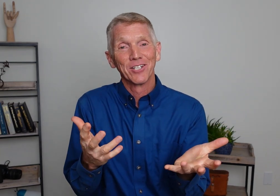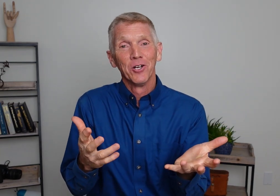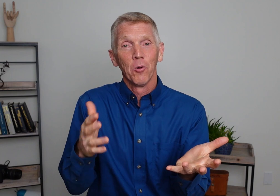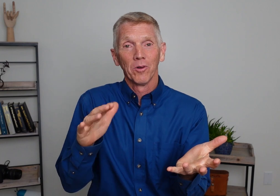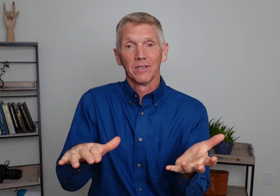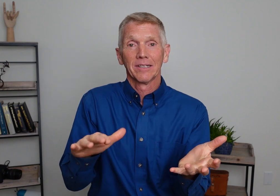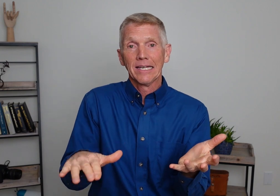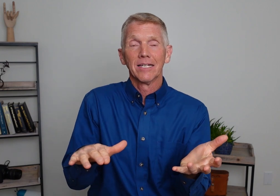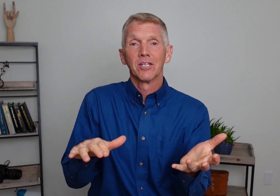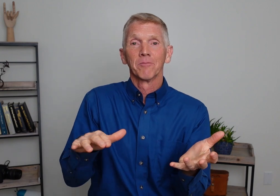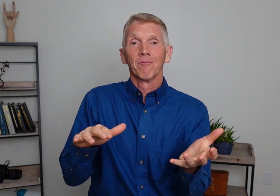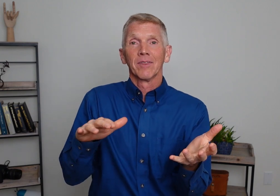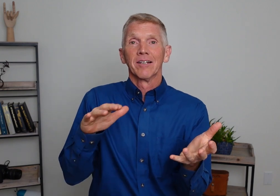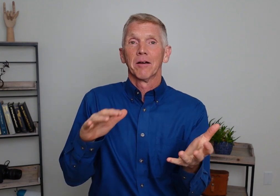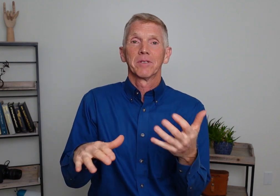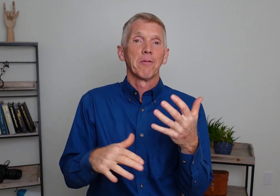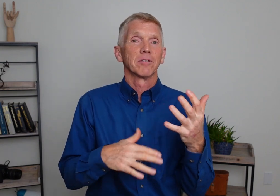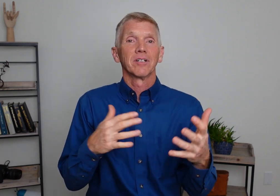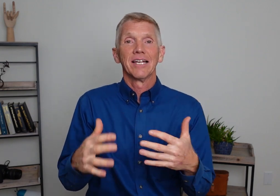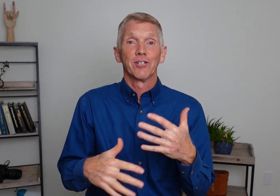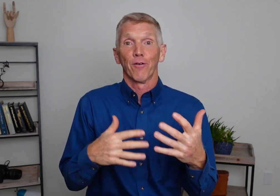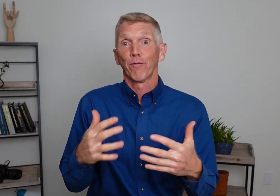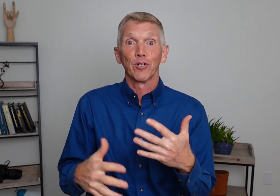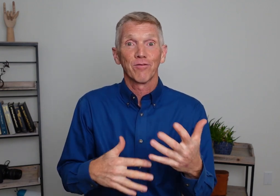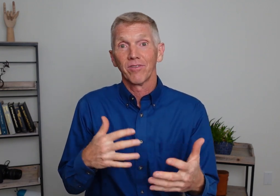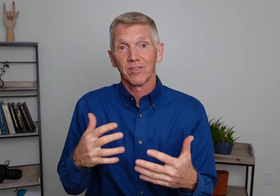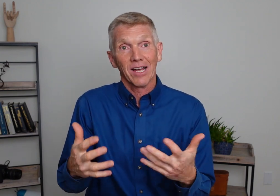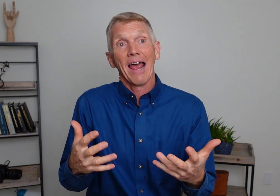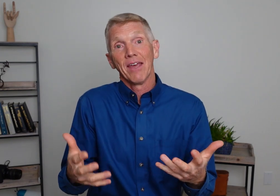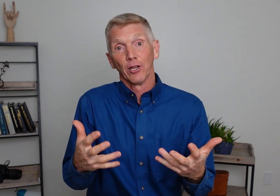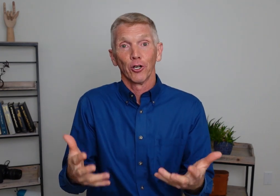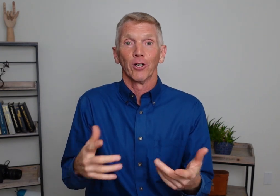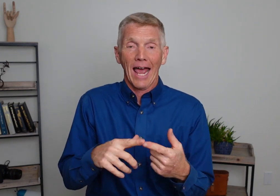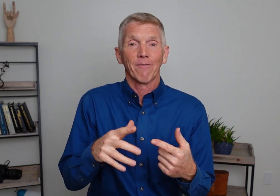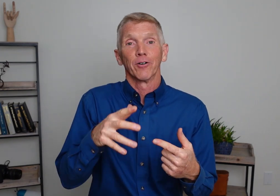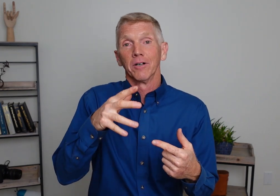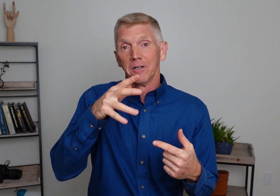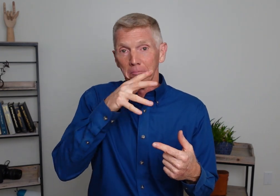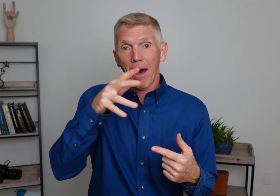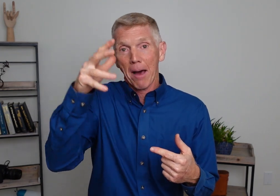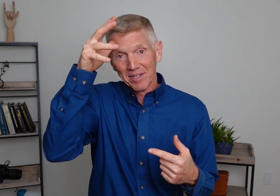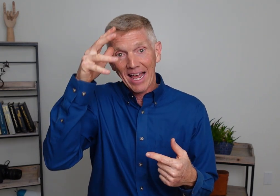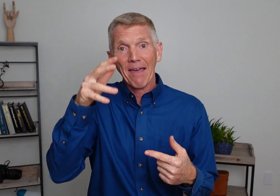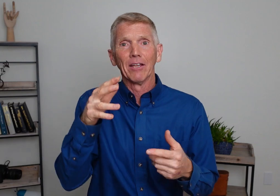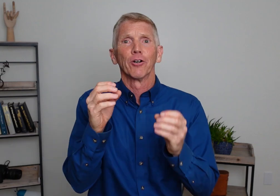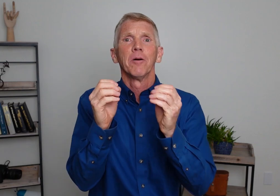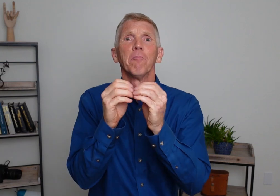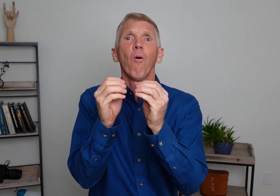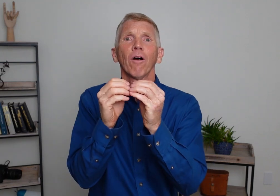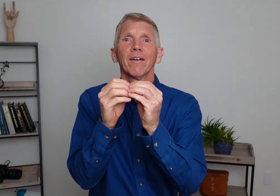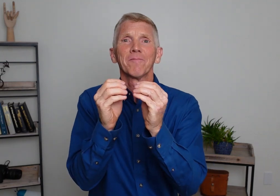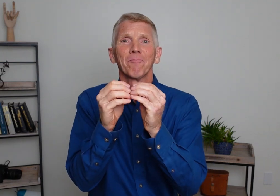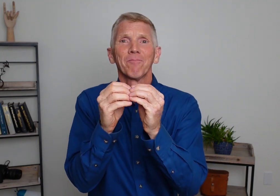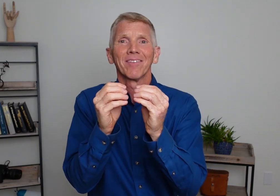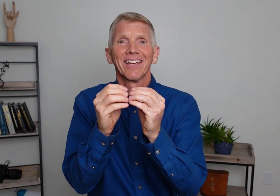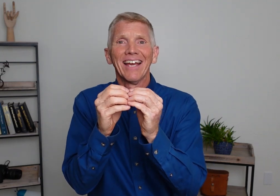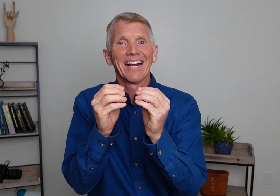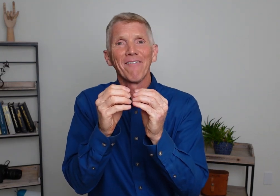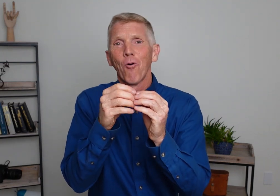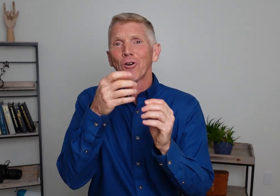with little kids. Sometimes little kids, the first sign they learn after mom and dad, they learn more. Okay. Can I have more